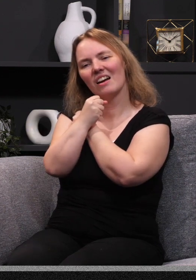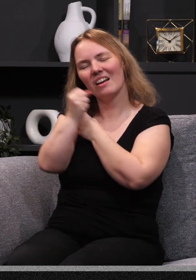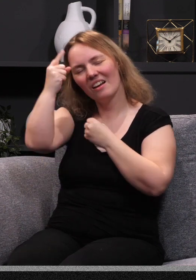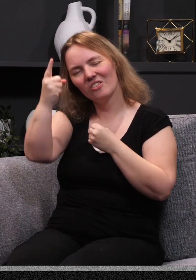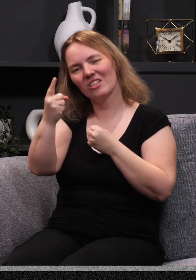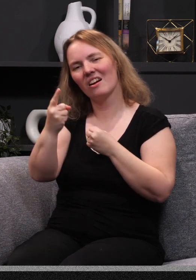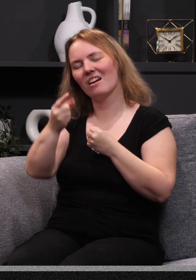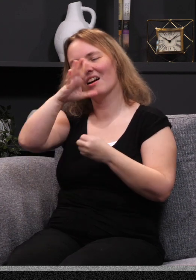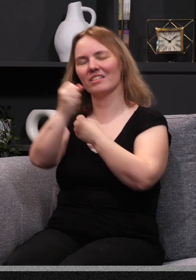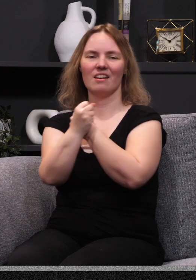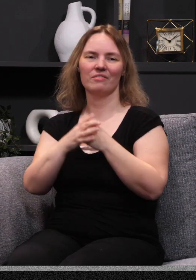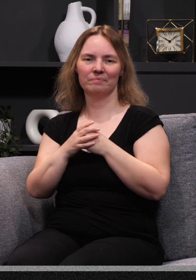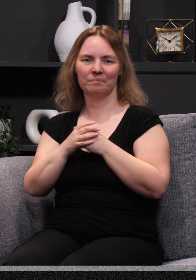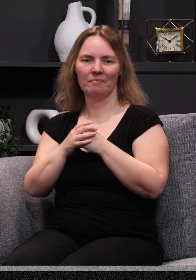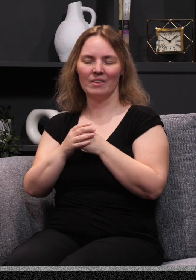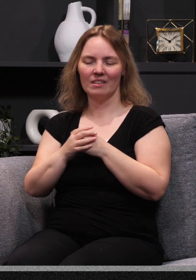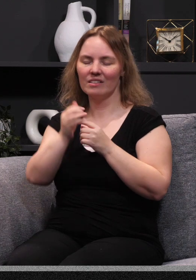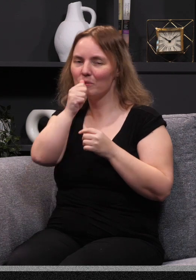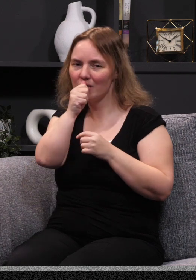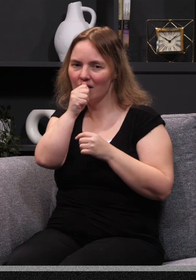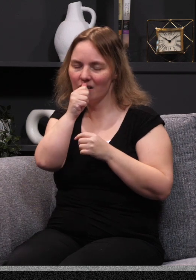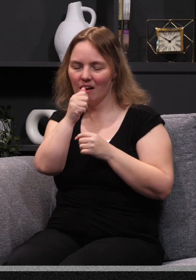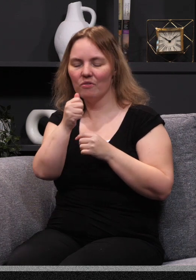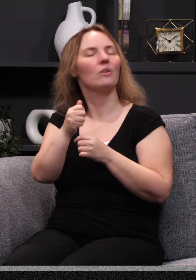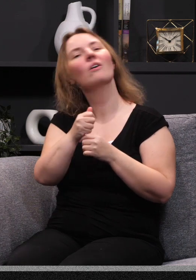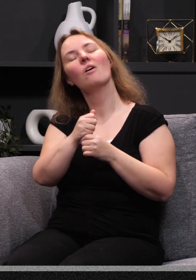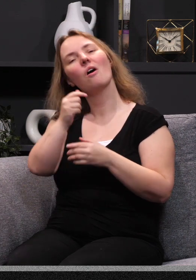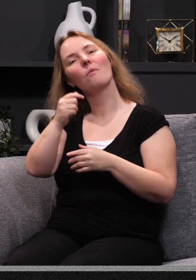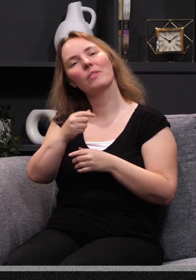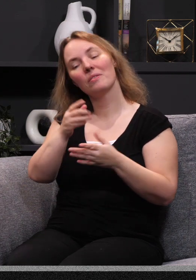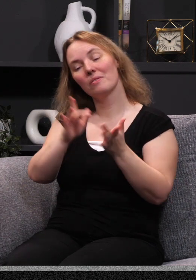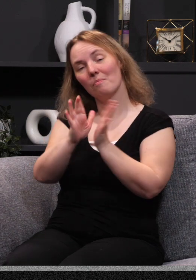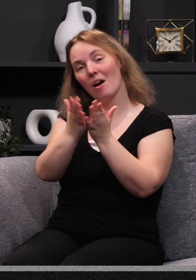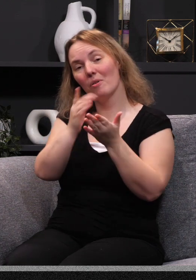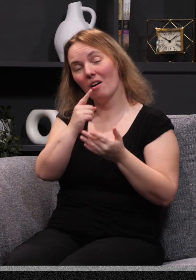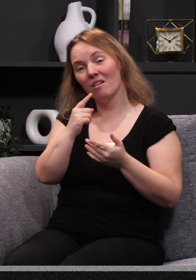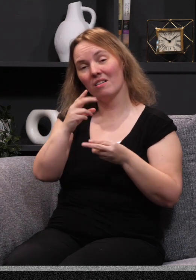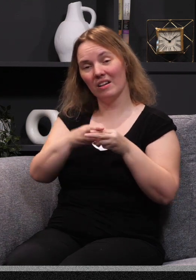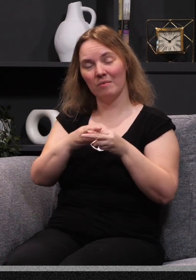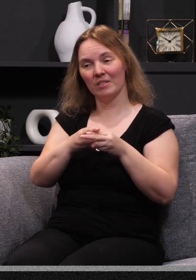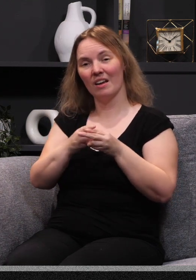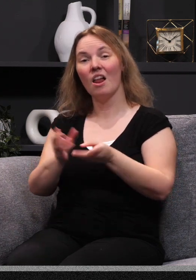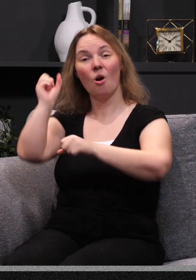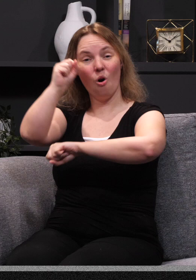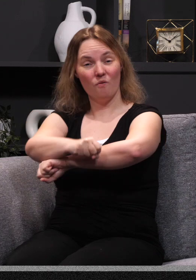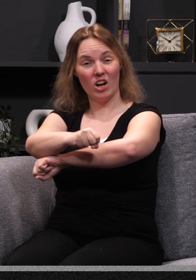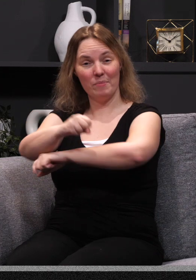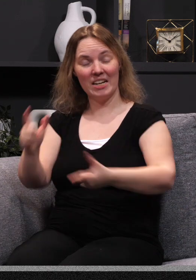to live in that love. That really is the secret to what the Bible calls the overcoming life. You see, my greatest strength